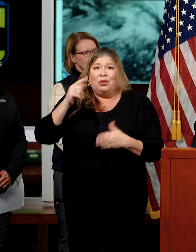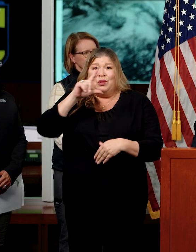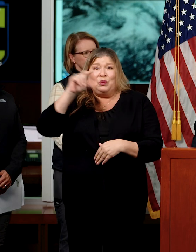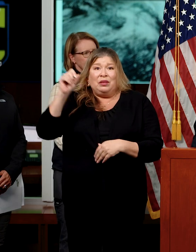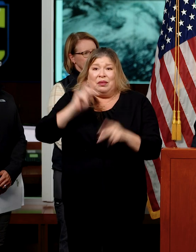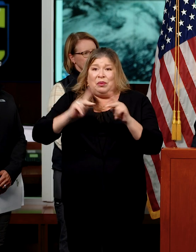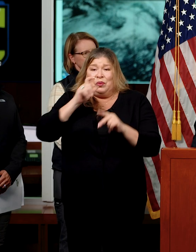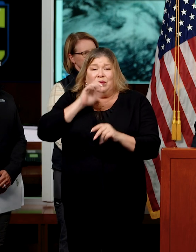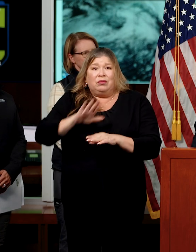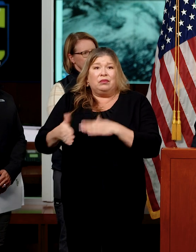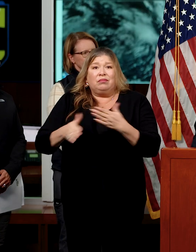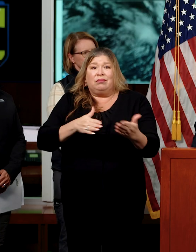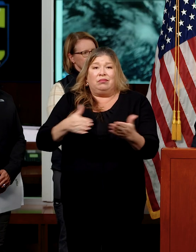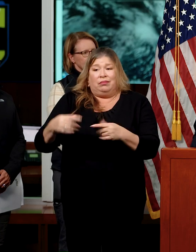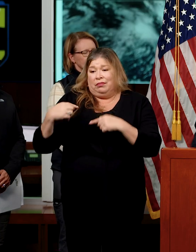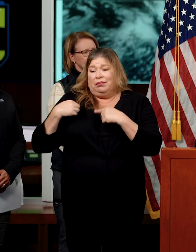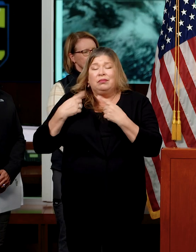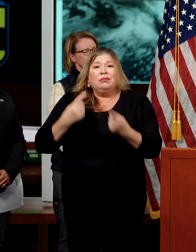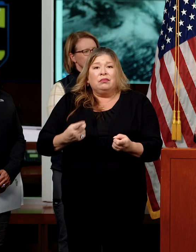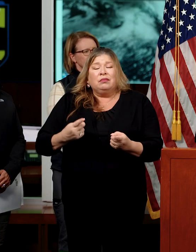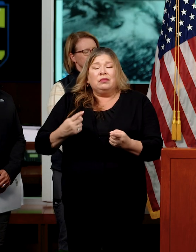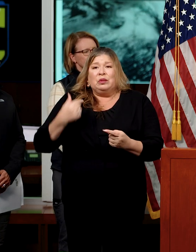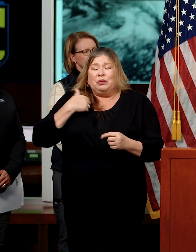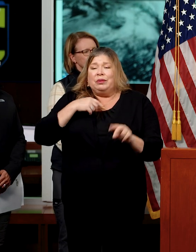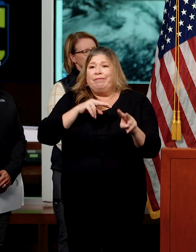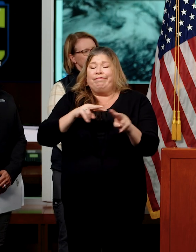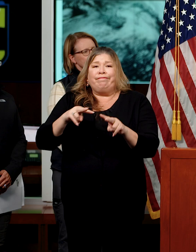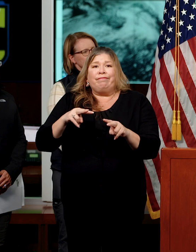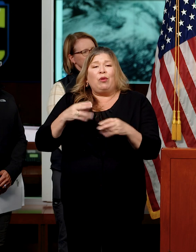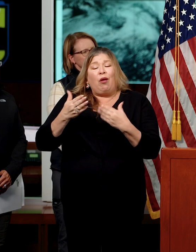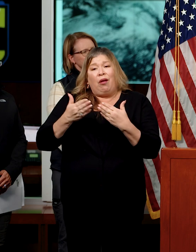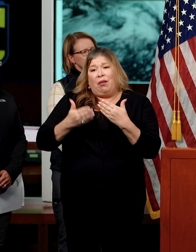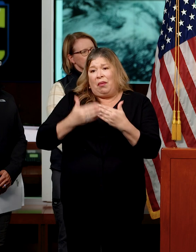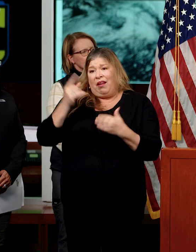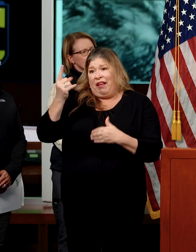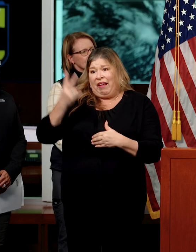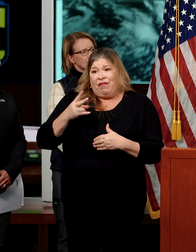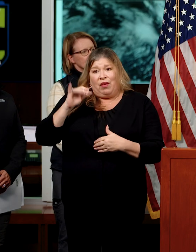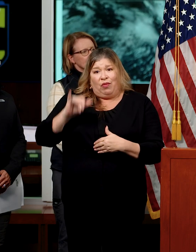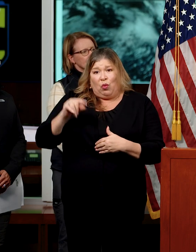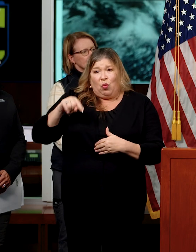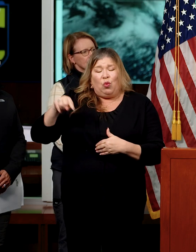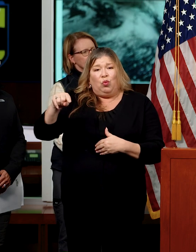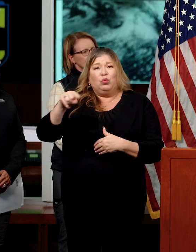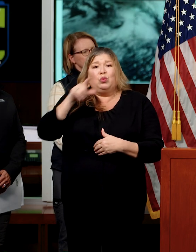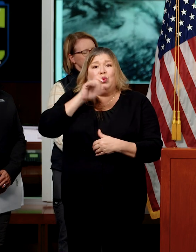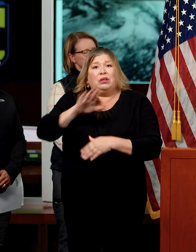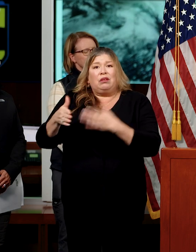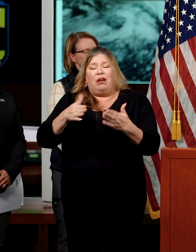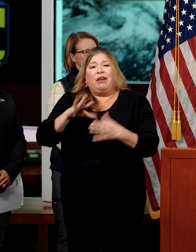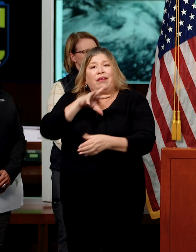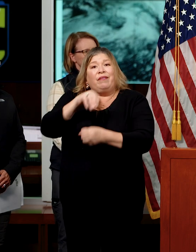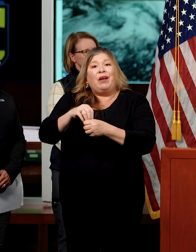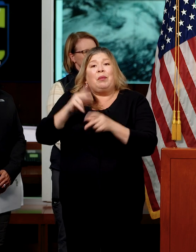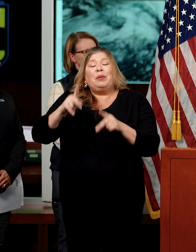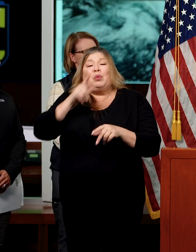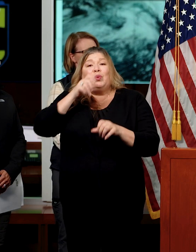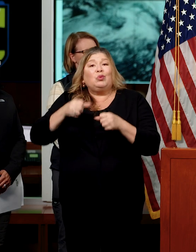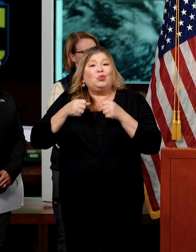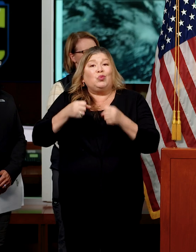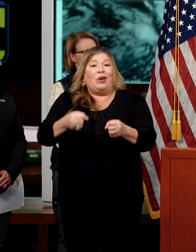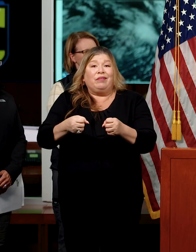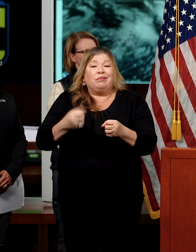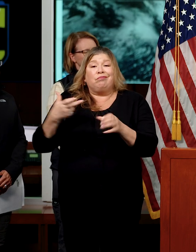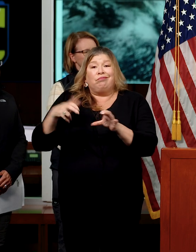emergency, we look at those, and about half of them have involved motorists in vehicles, those driving or